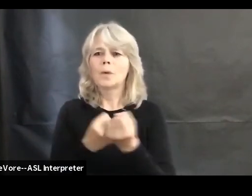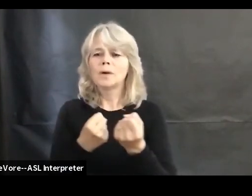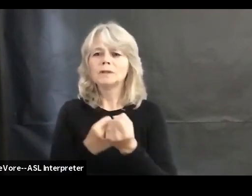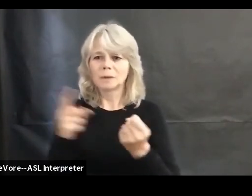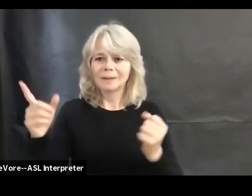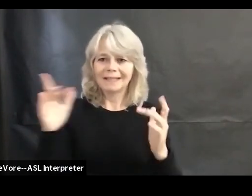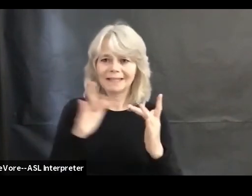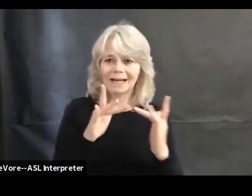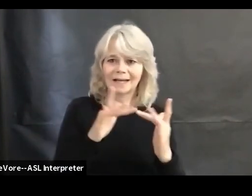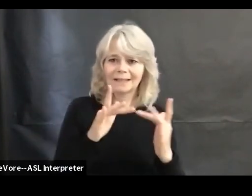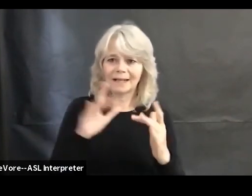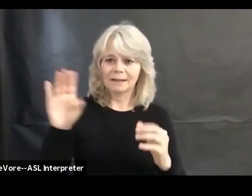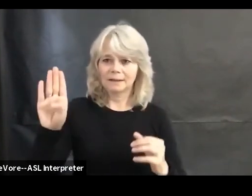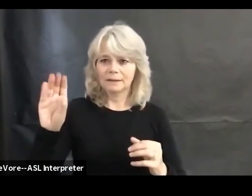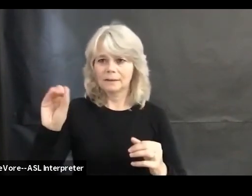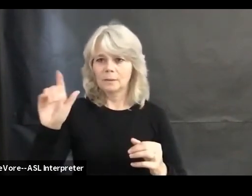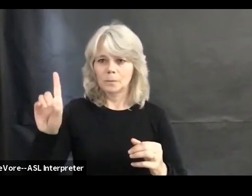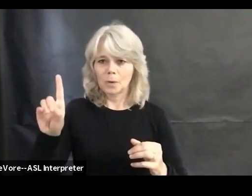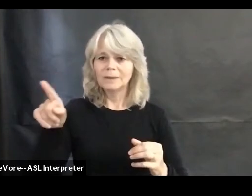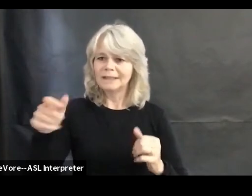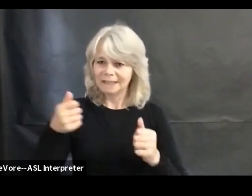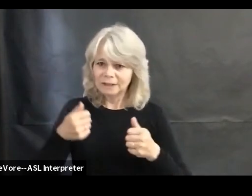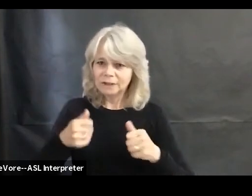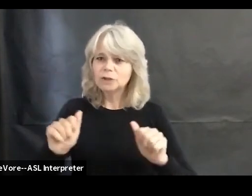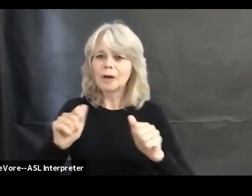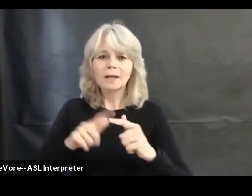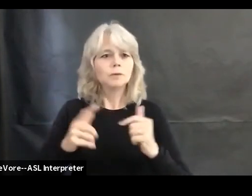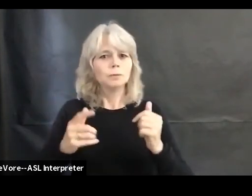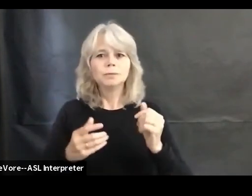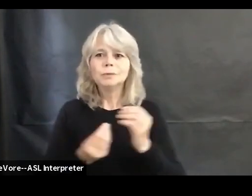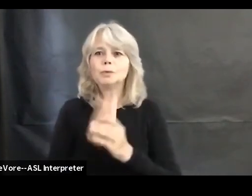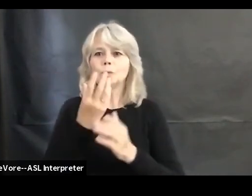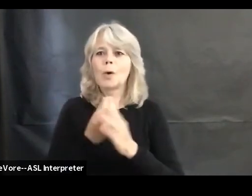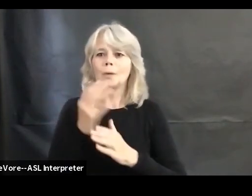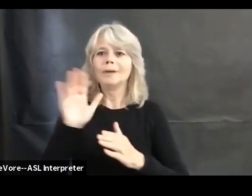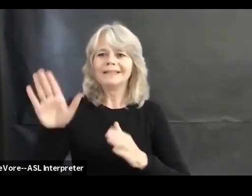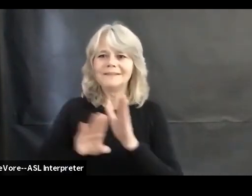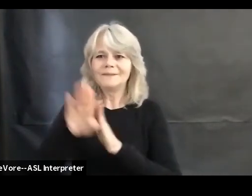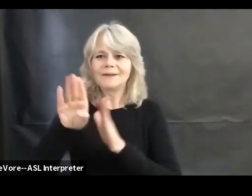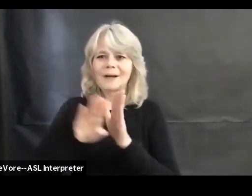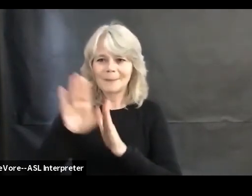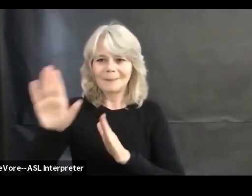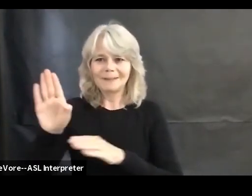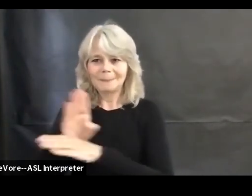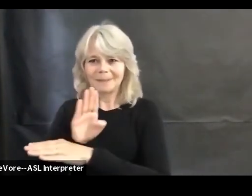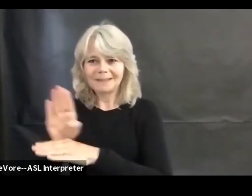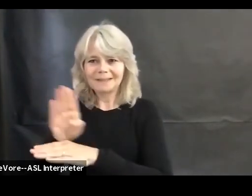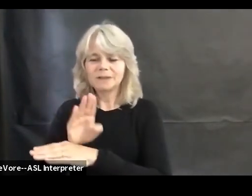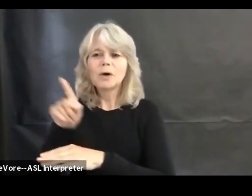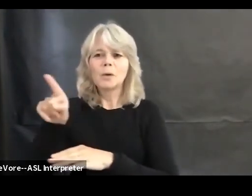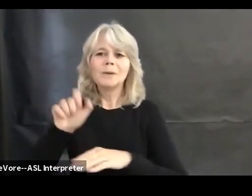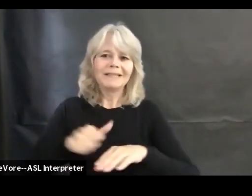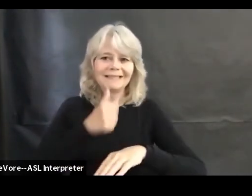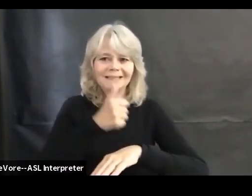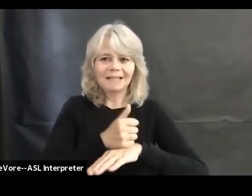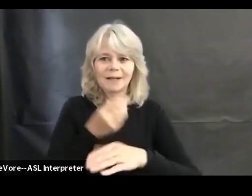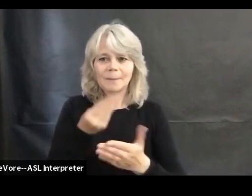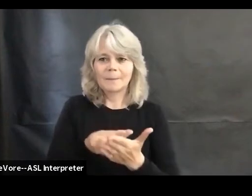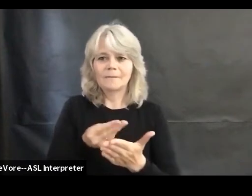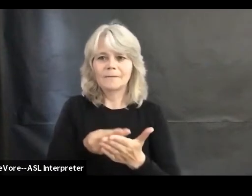base, and he's doing a fundraiser with Bread of Life. And the fundraiser is that 25